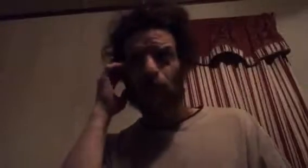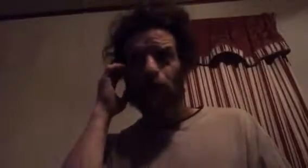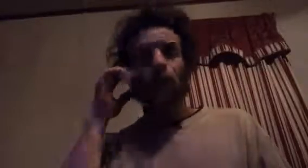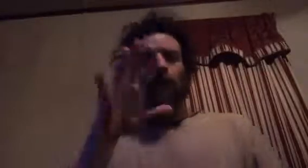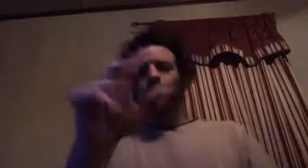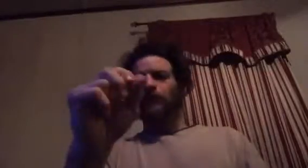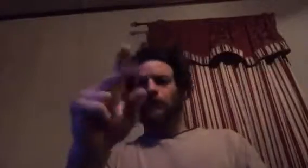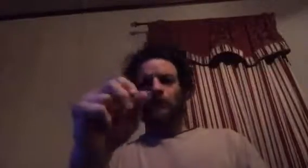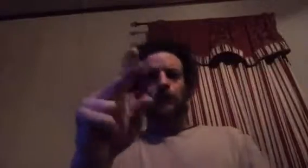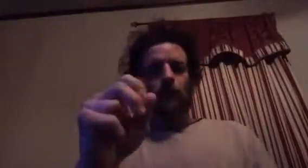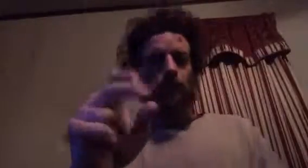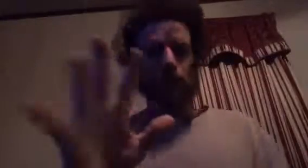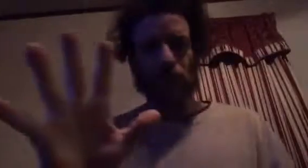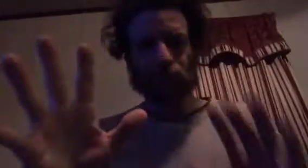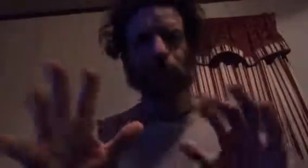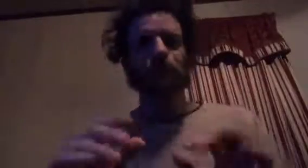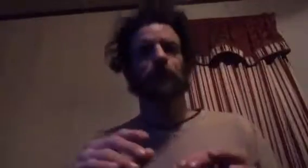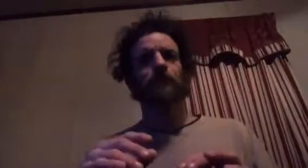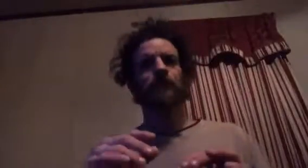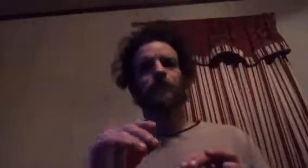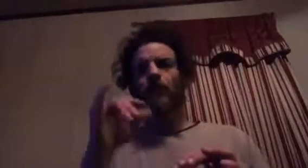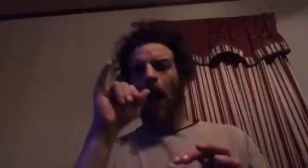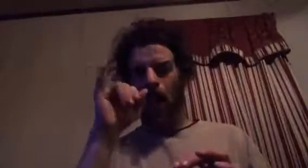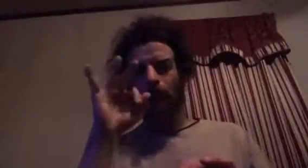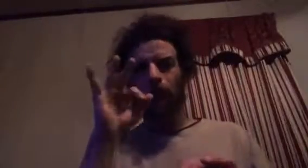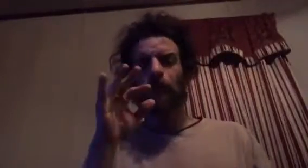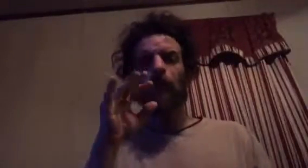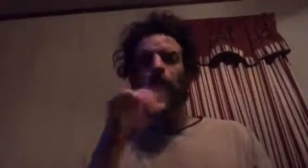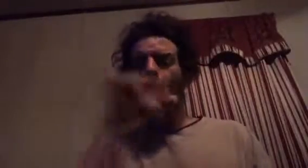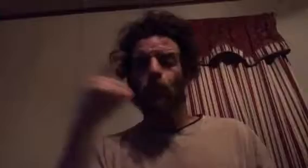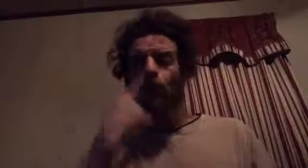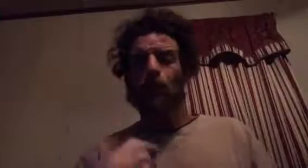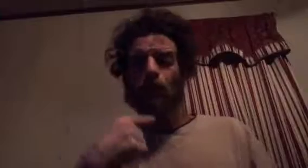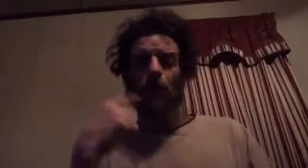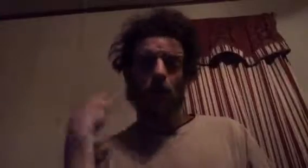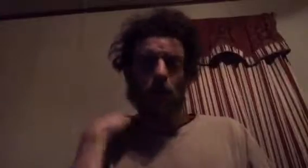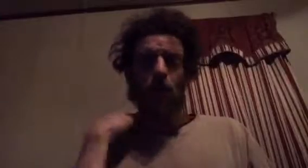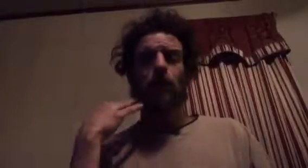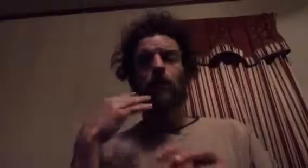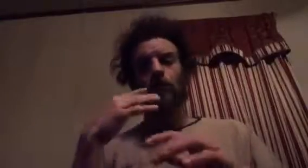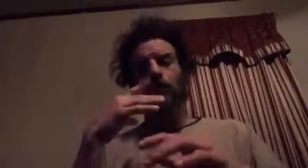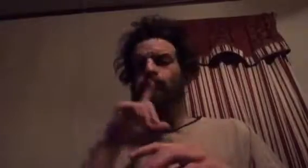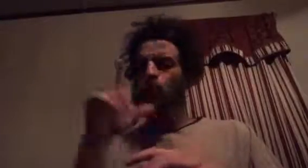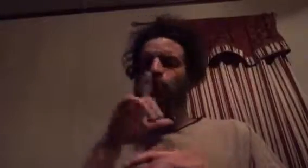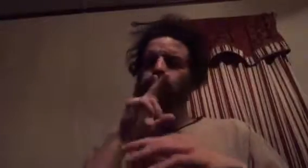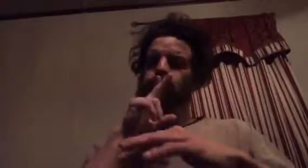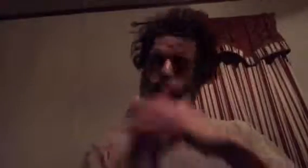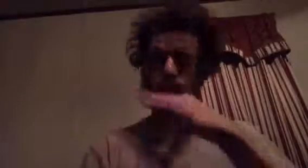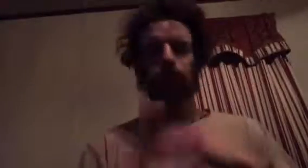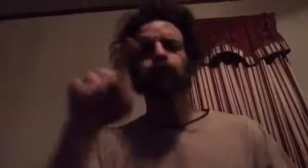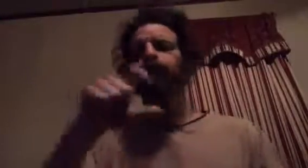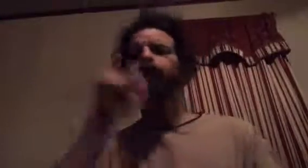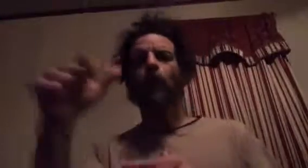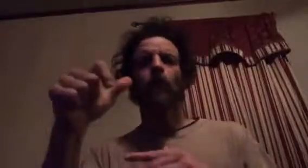and that's how video. I'm are It know I'm today. I want make you feel good today. I have good for get